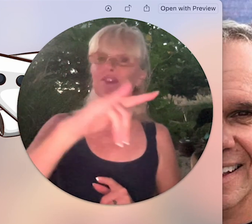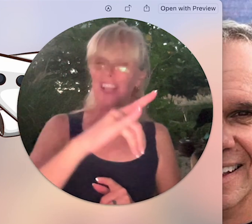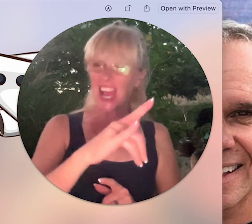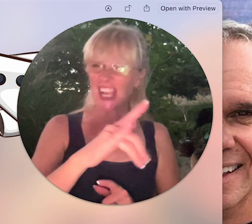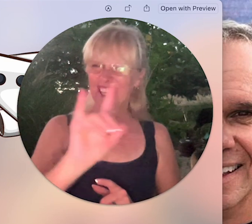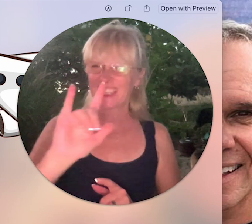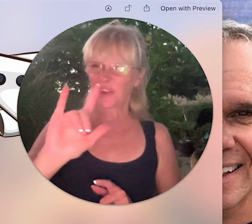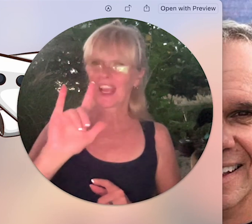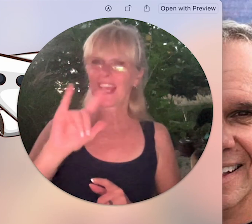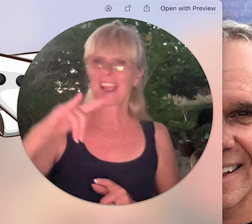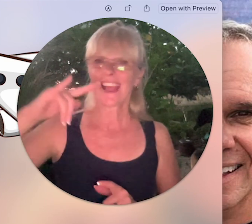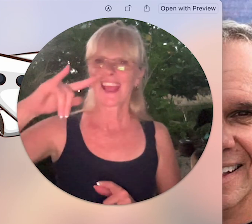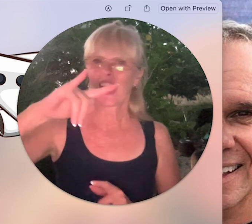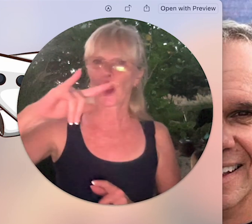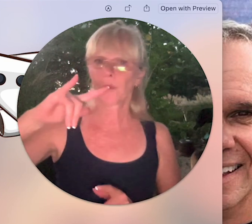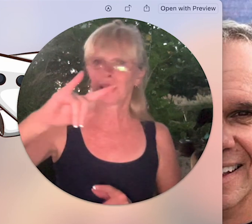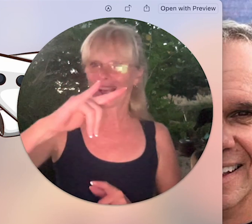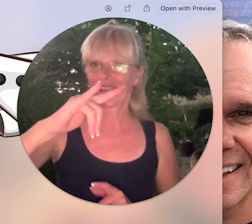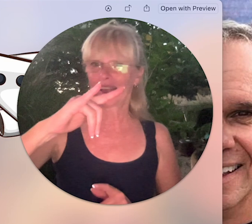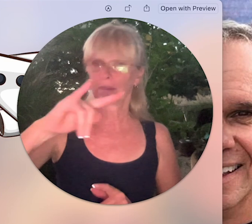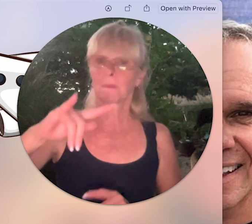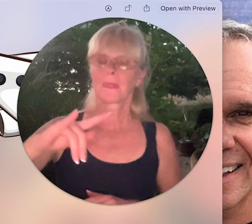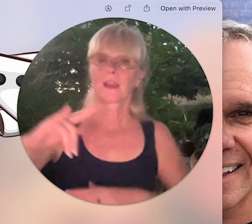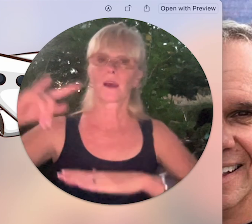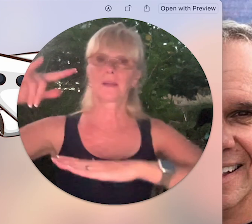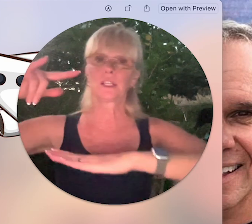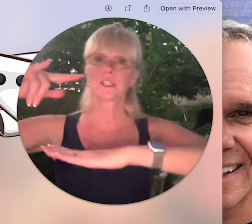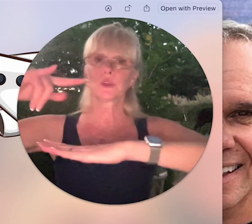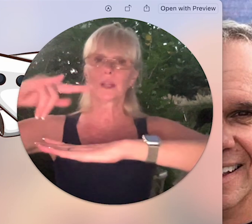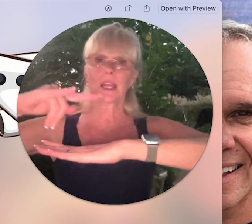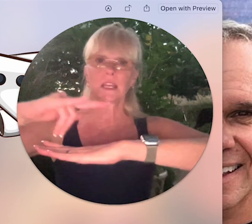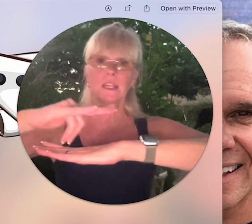flying okay airplane coming into a landing